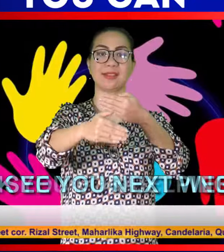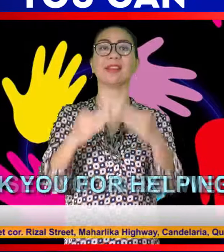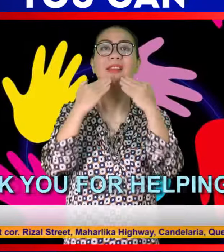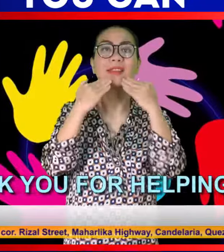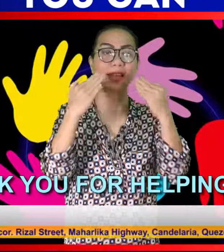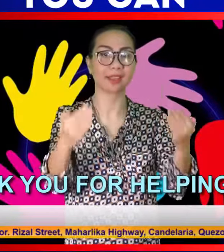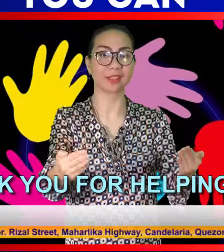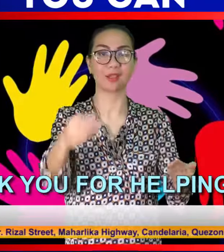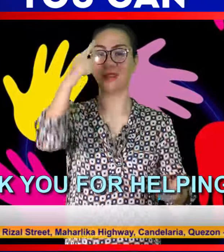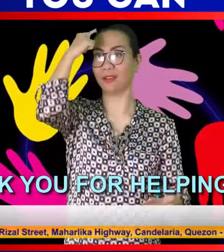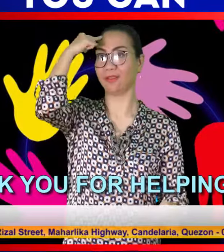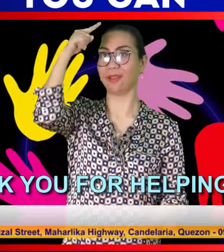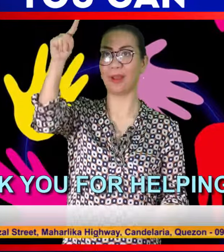Thank you for helping me.